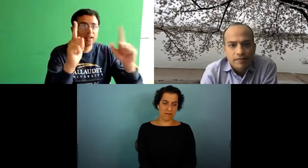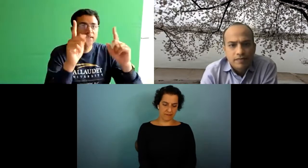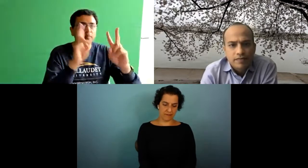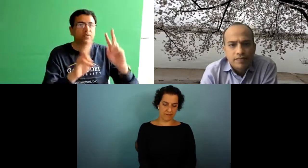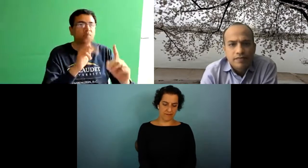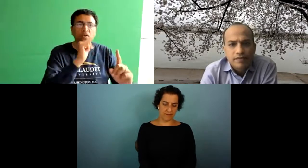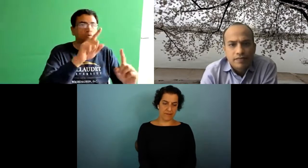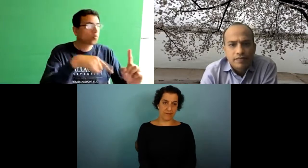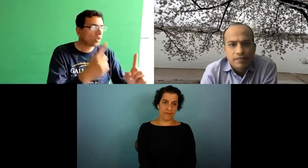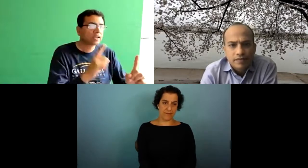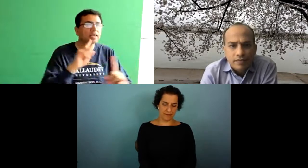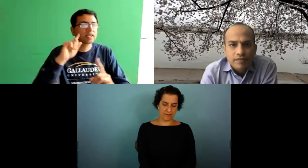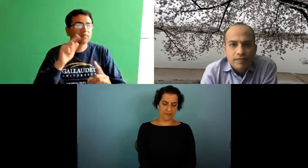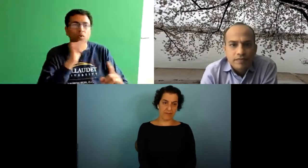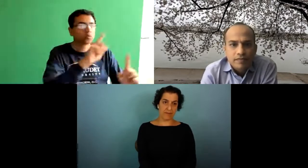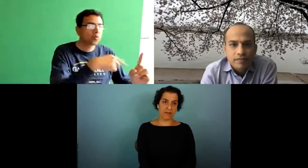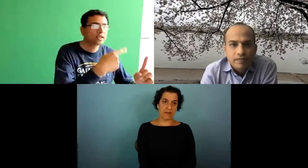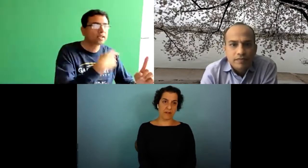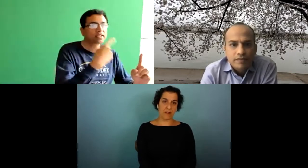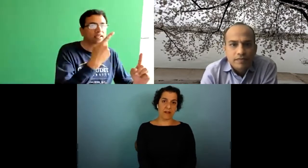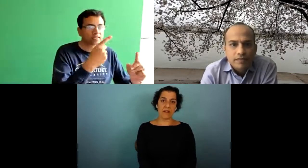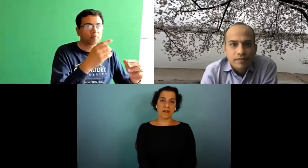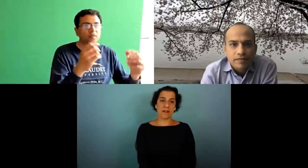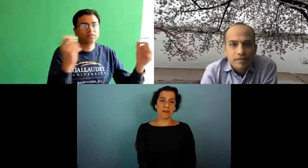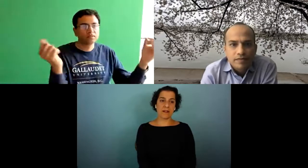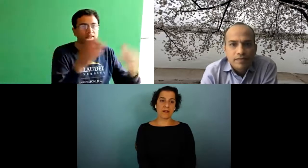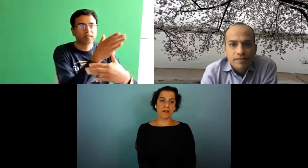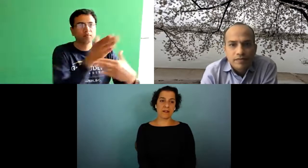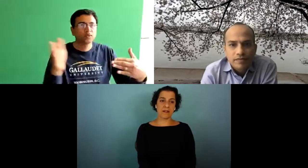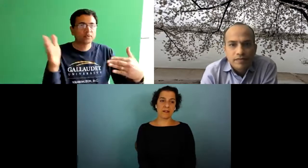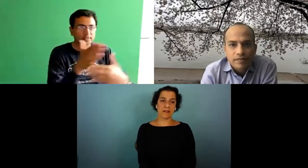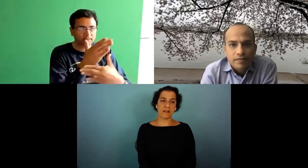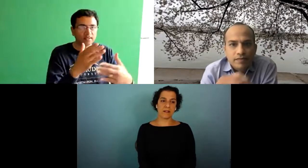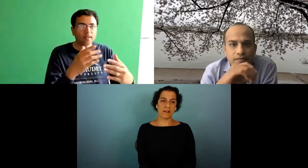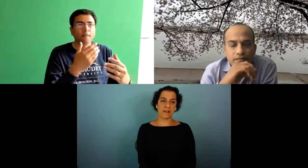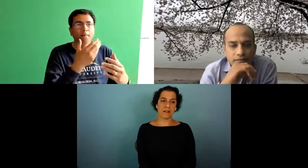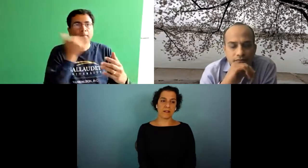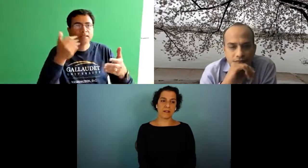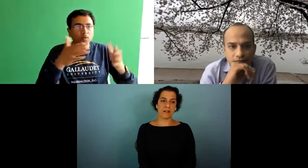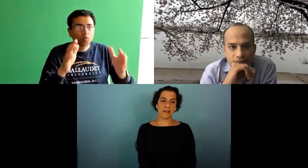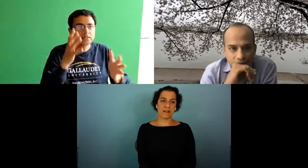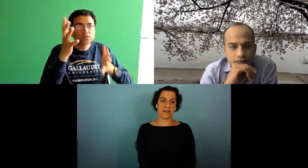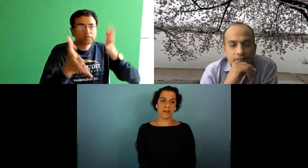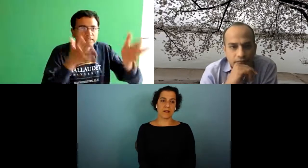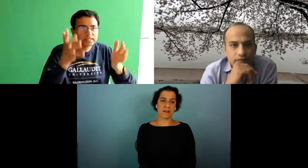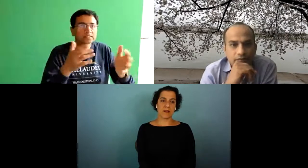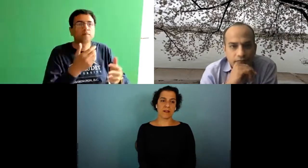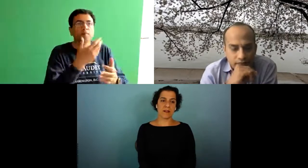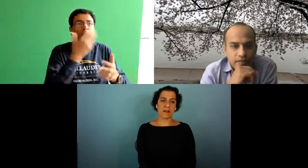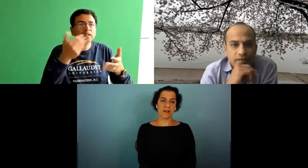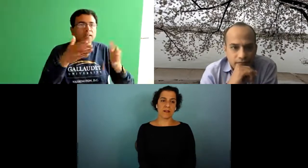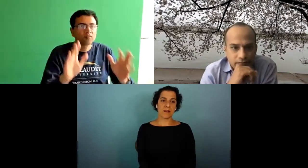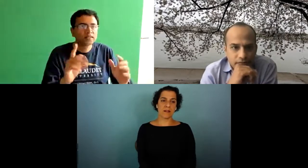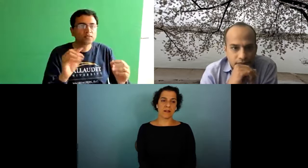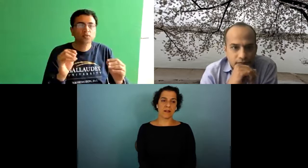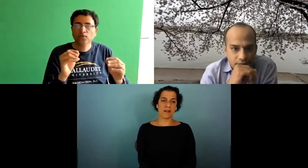technology even better that will be optimal for everyone not just deaf people and not just for hearing people but everyone in between